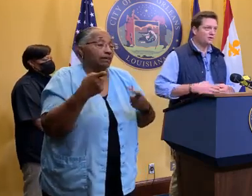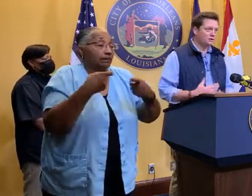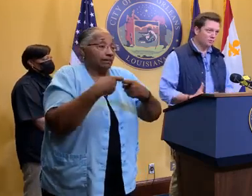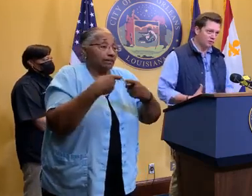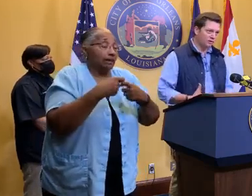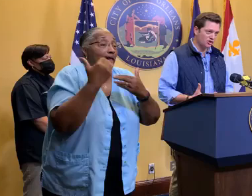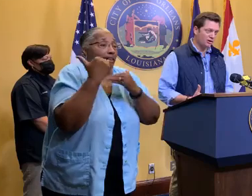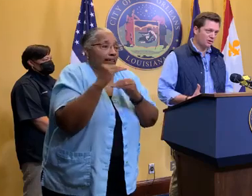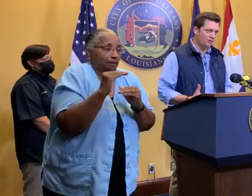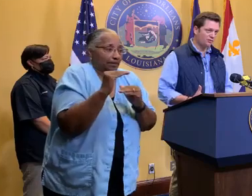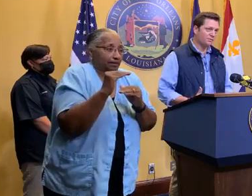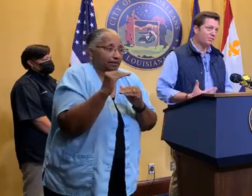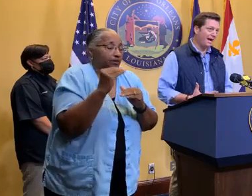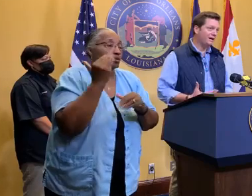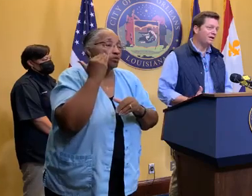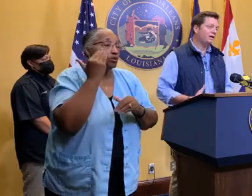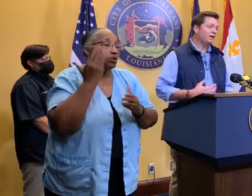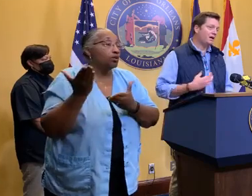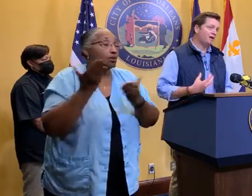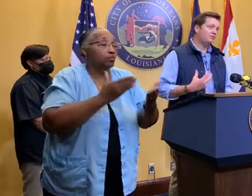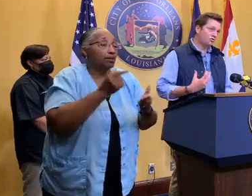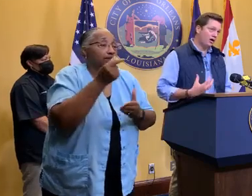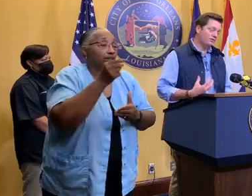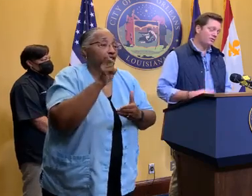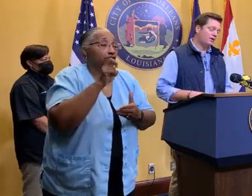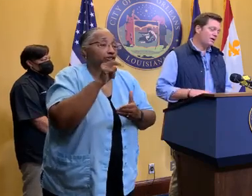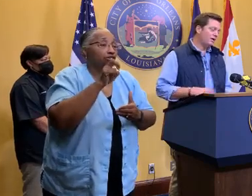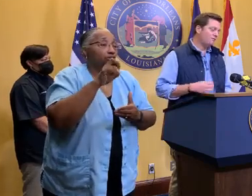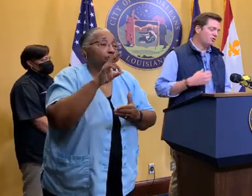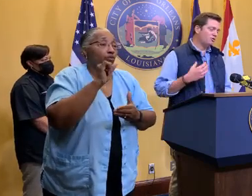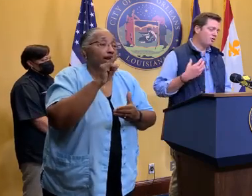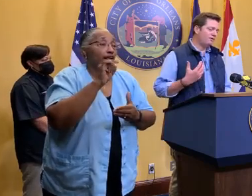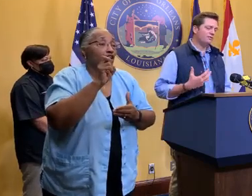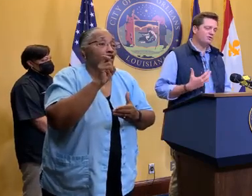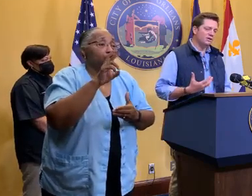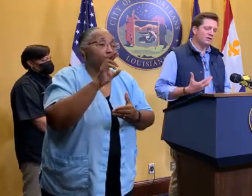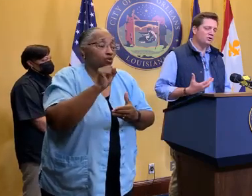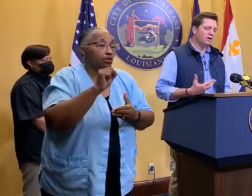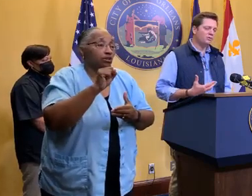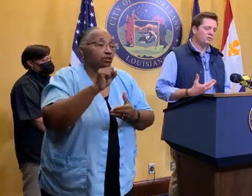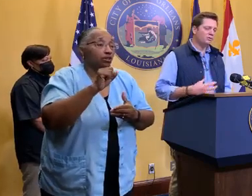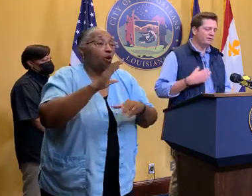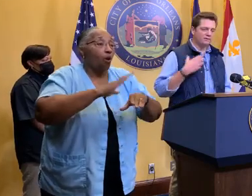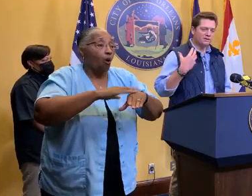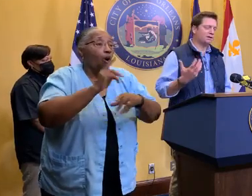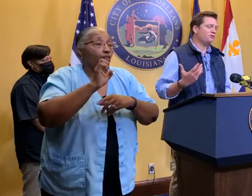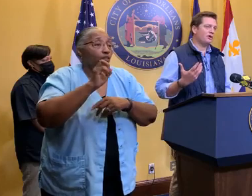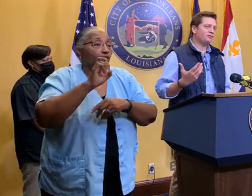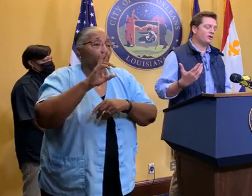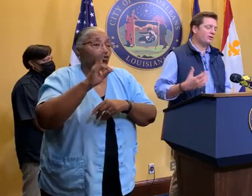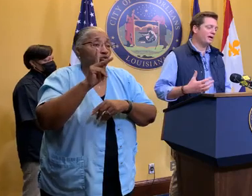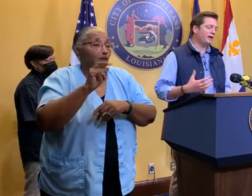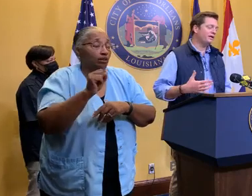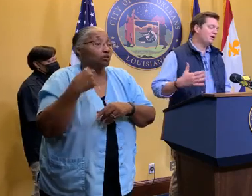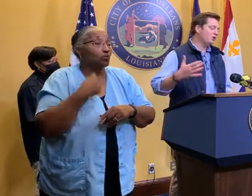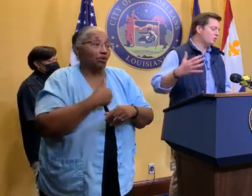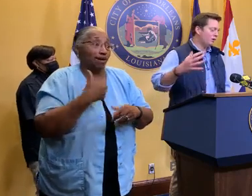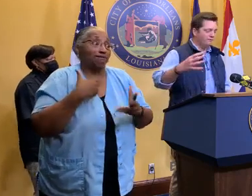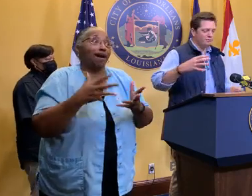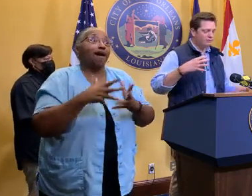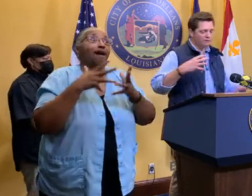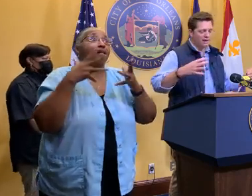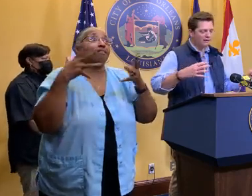We know that they're deploying generators on the back of trucks. If you have ever seen in your neighborhood, we have a ton of construction going on,